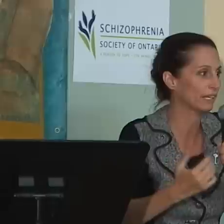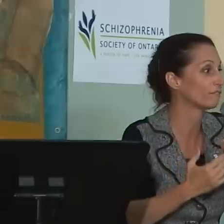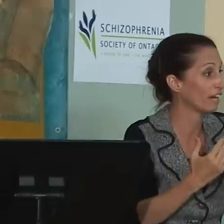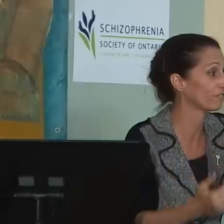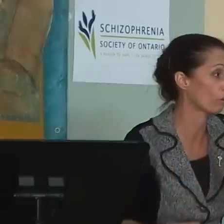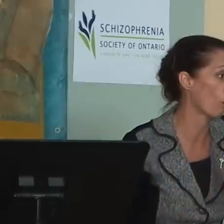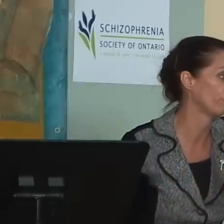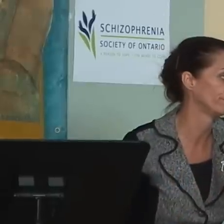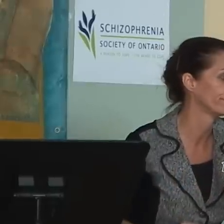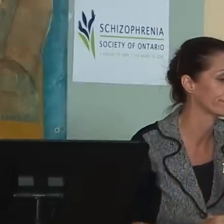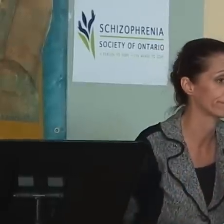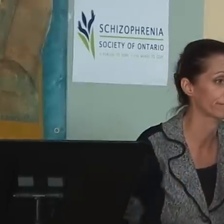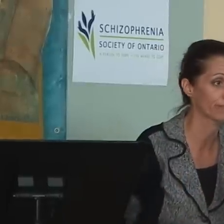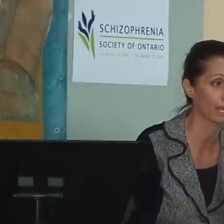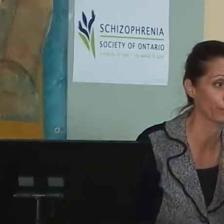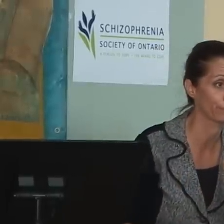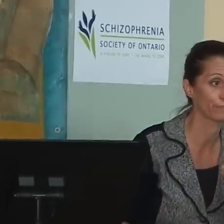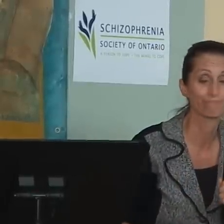quality of life for all.